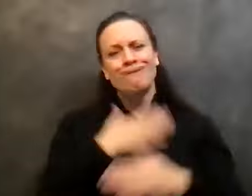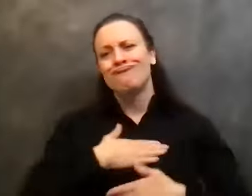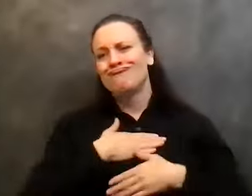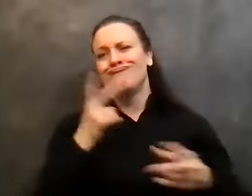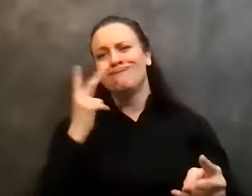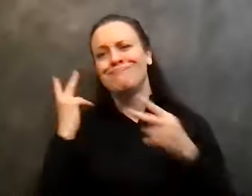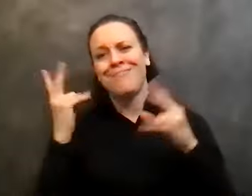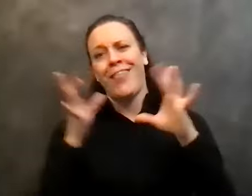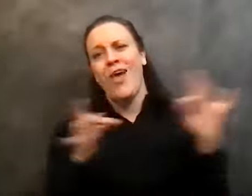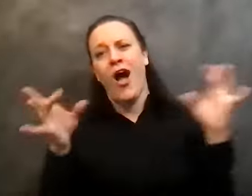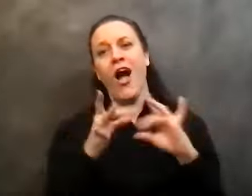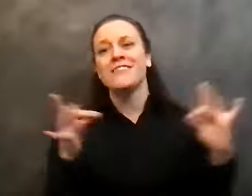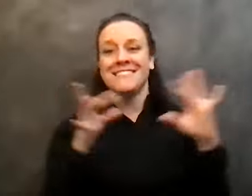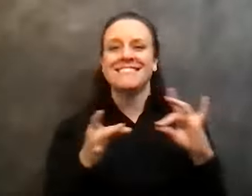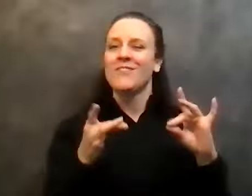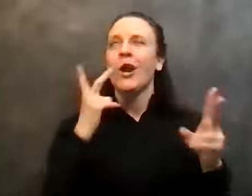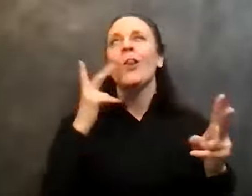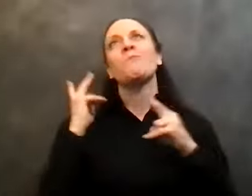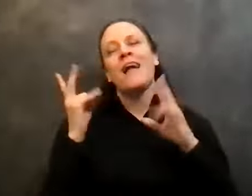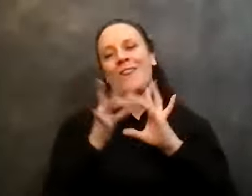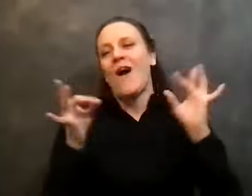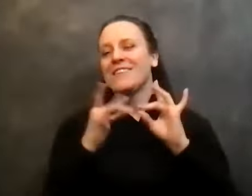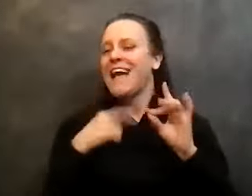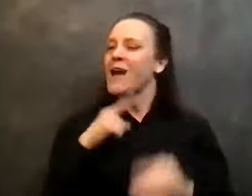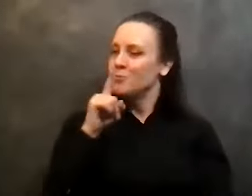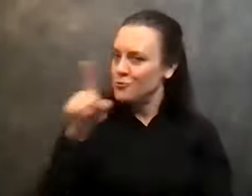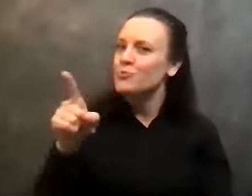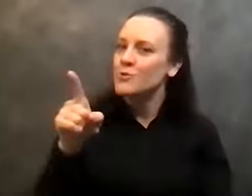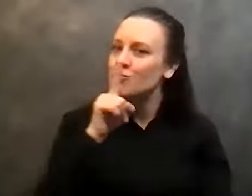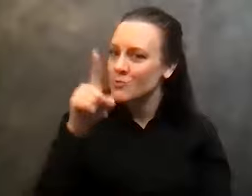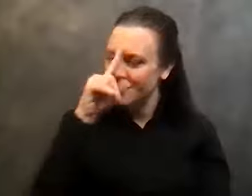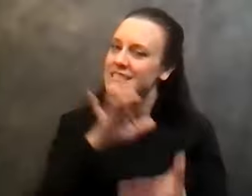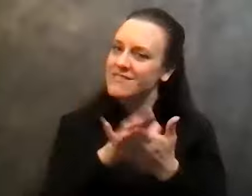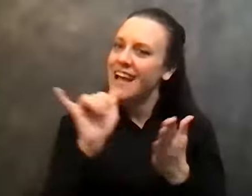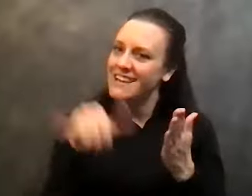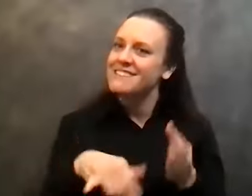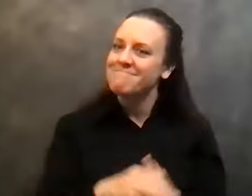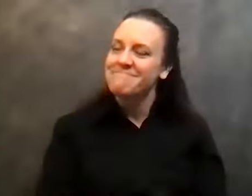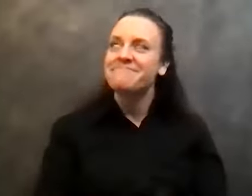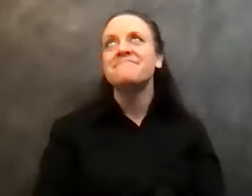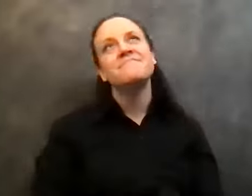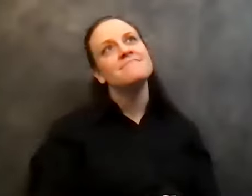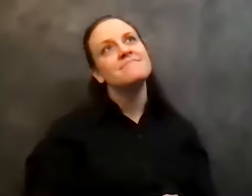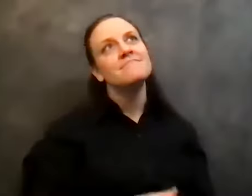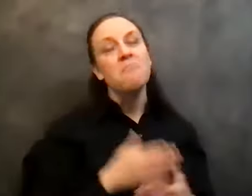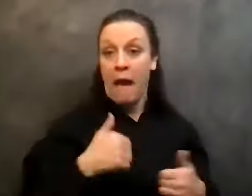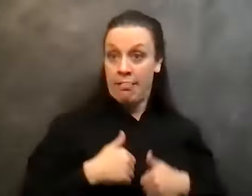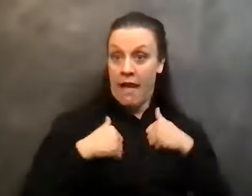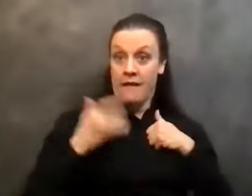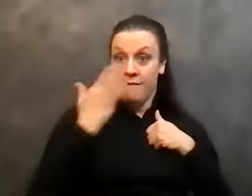about it. I truly, uh, you know, I, I, I truly, I truly believe that, you know, what, what is my life like today? Uh, you know, I, I